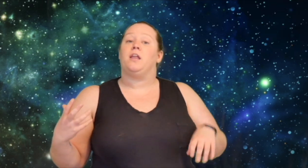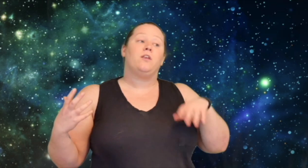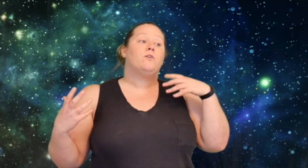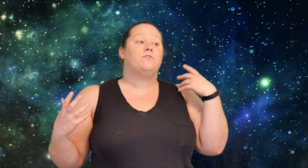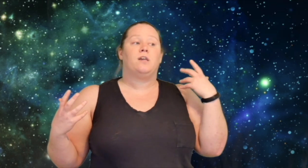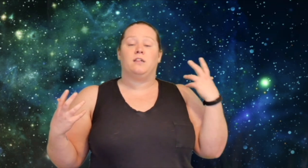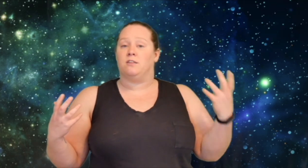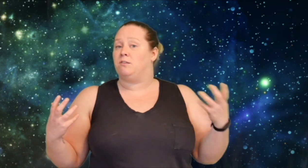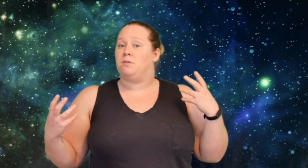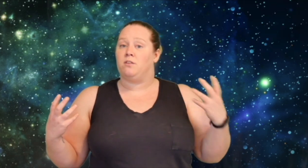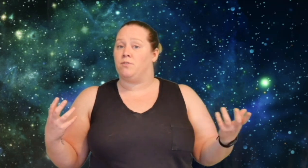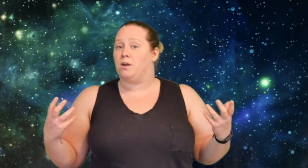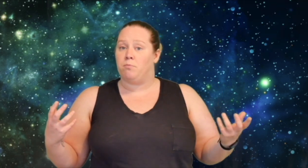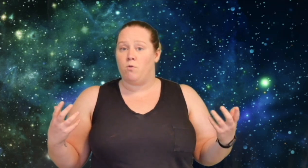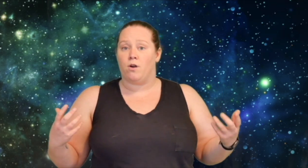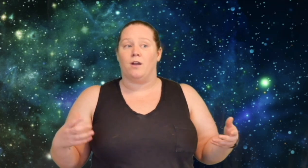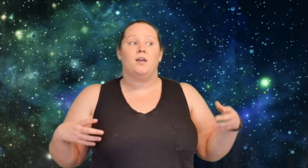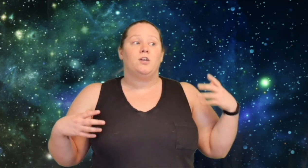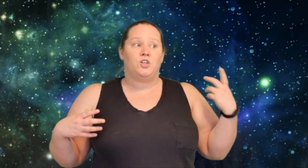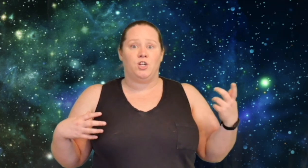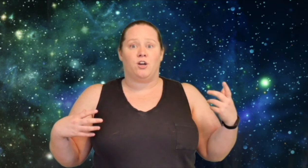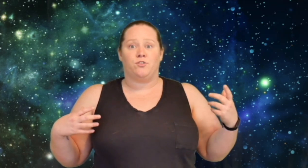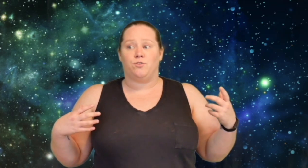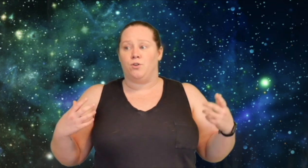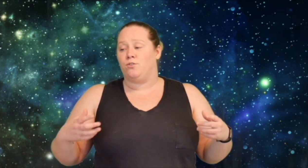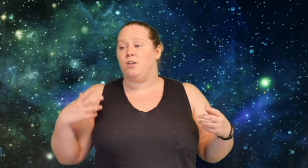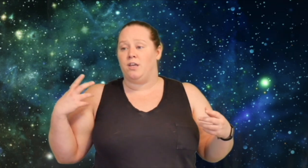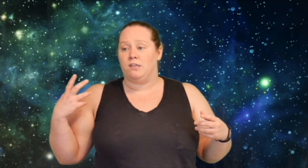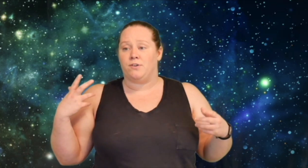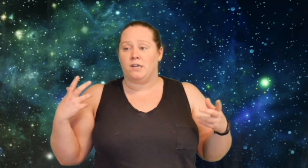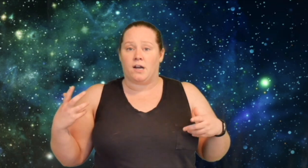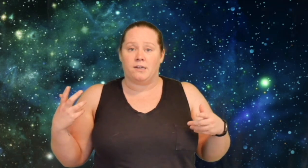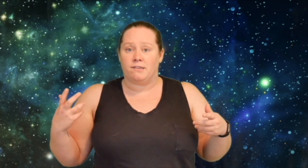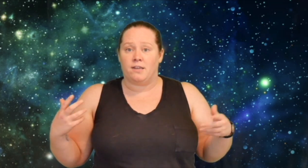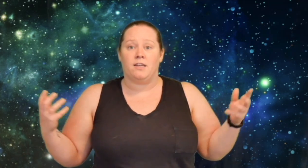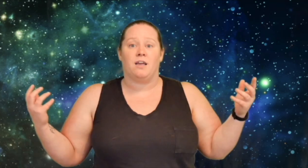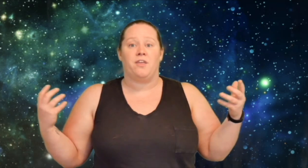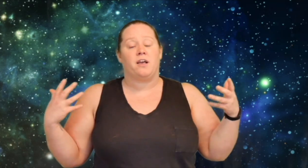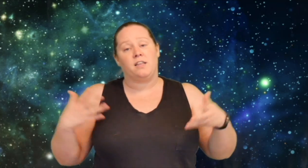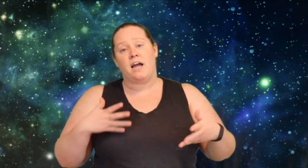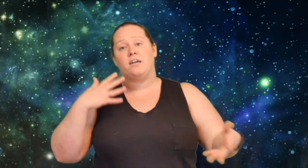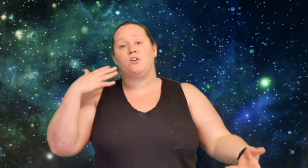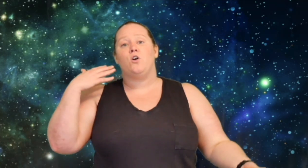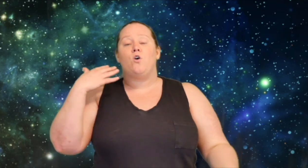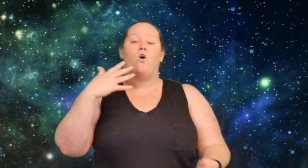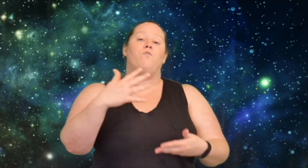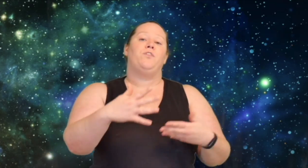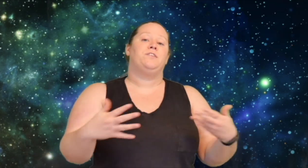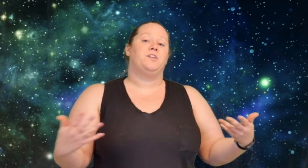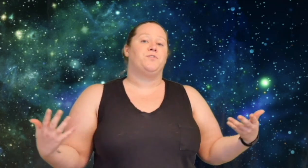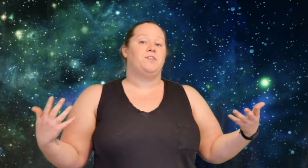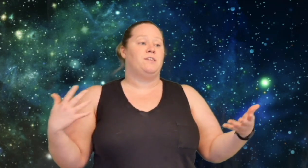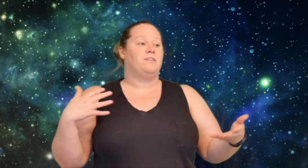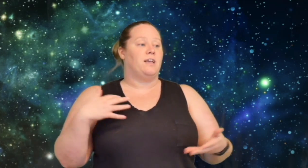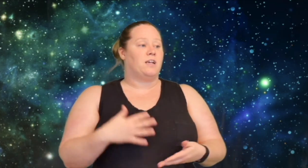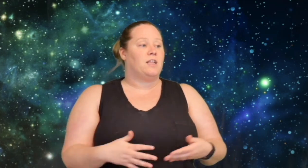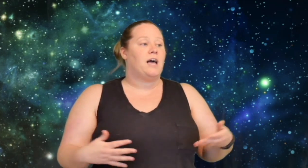and he knows that Elizabeth is very poor. She also knows that he is very condescending, and they clash over this differences in class